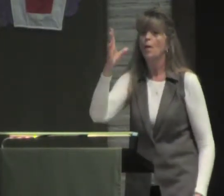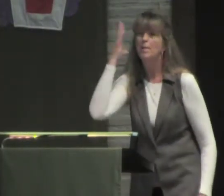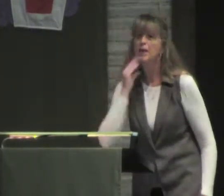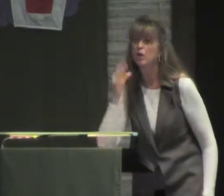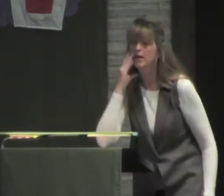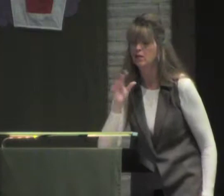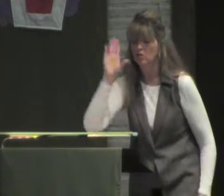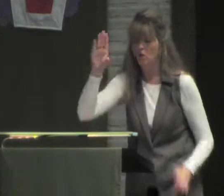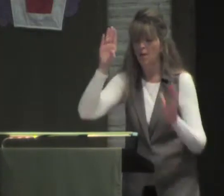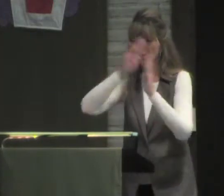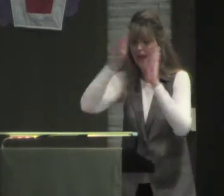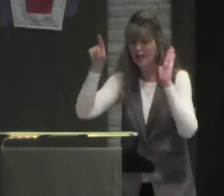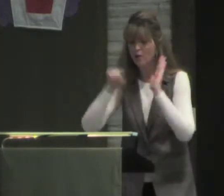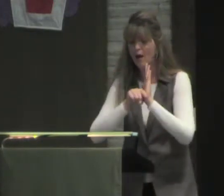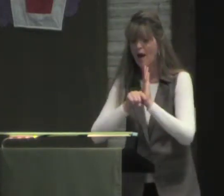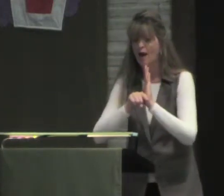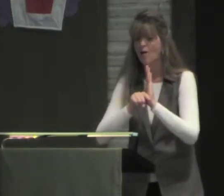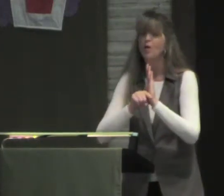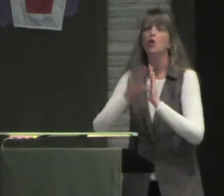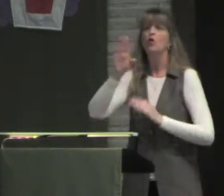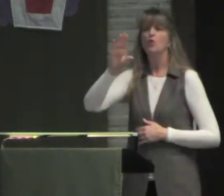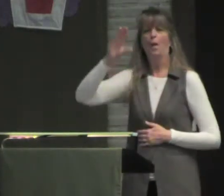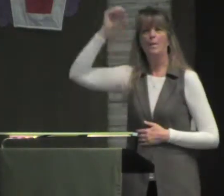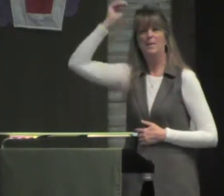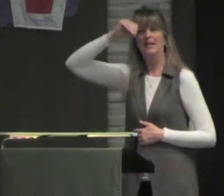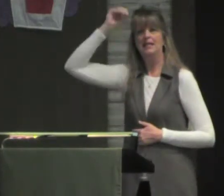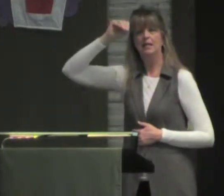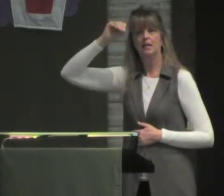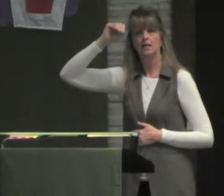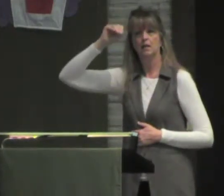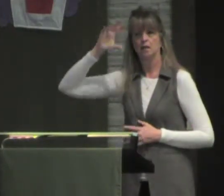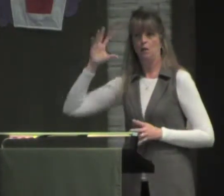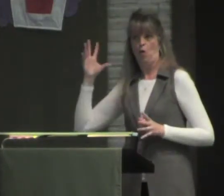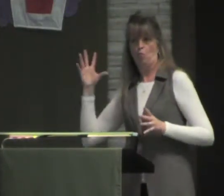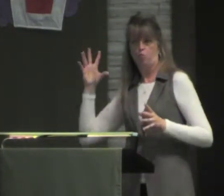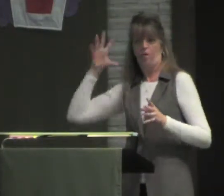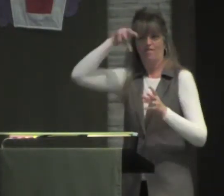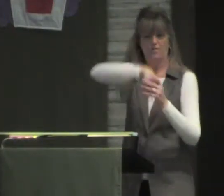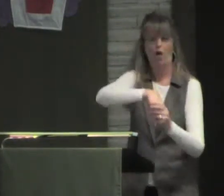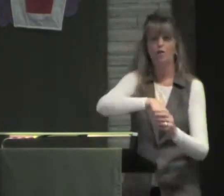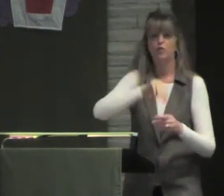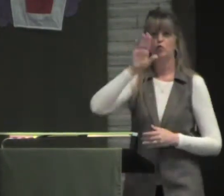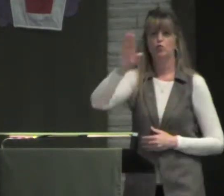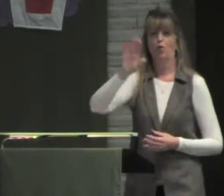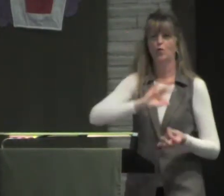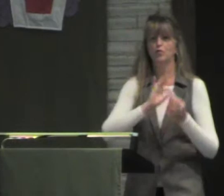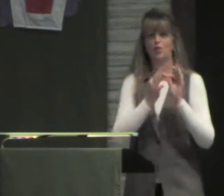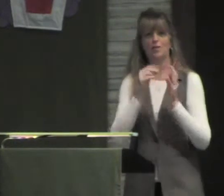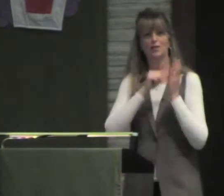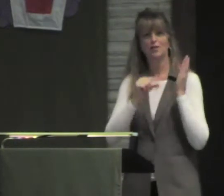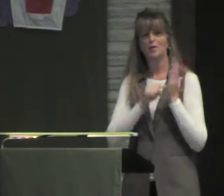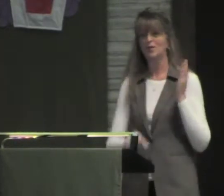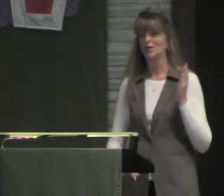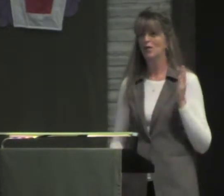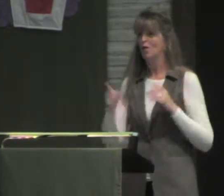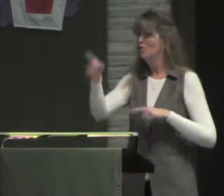passage. It's based on your experience, on your background, on your opinions. All of those become